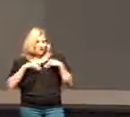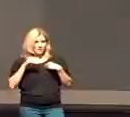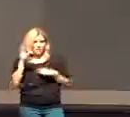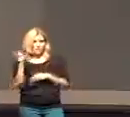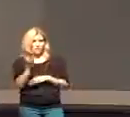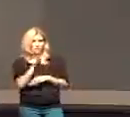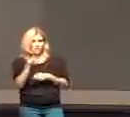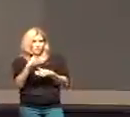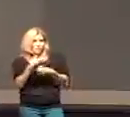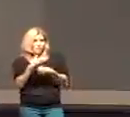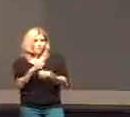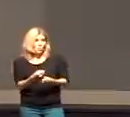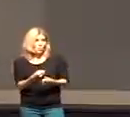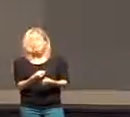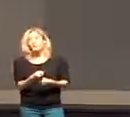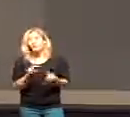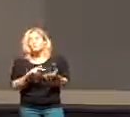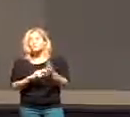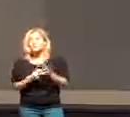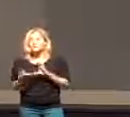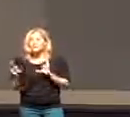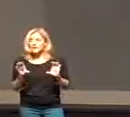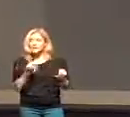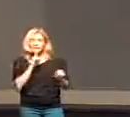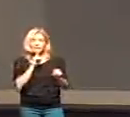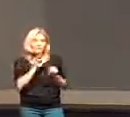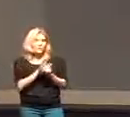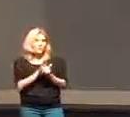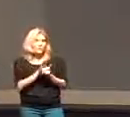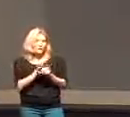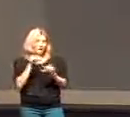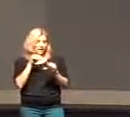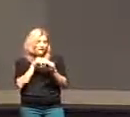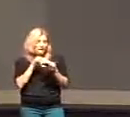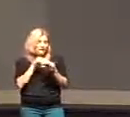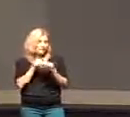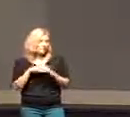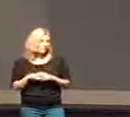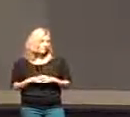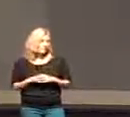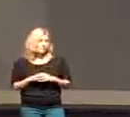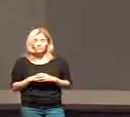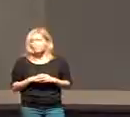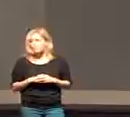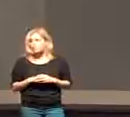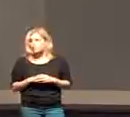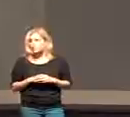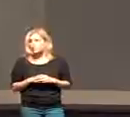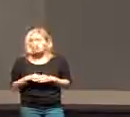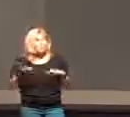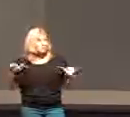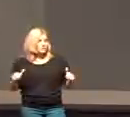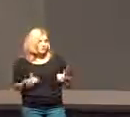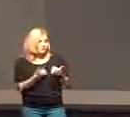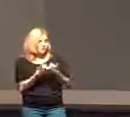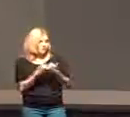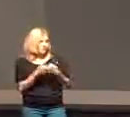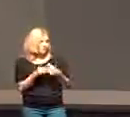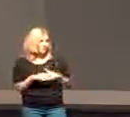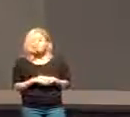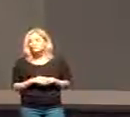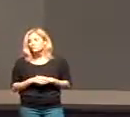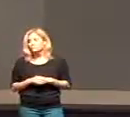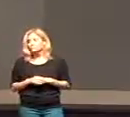bold it implies action and commitment and investment so the challenge is this